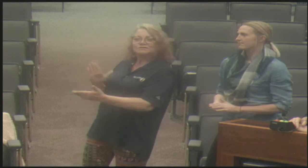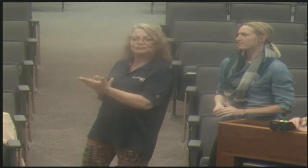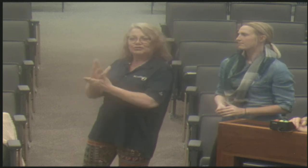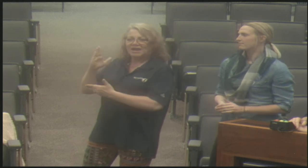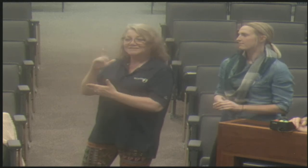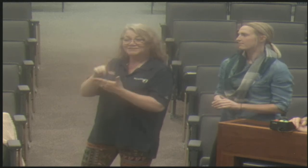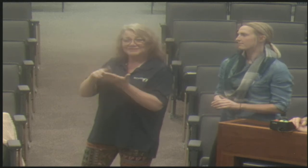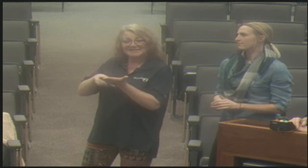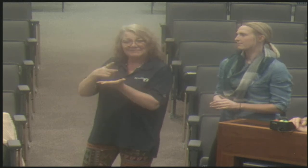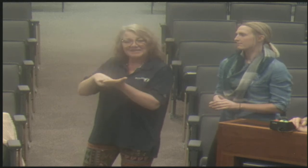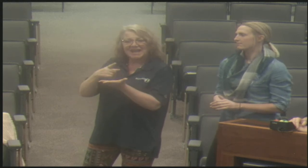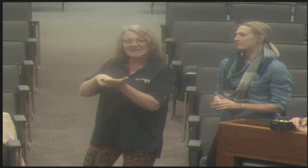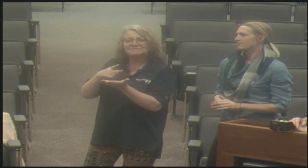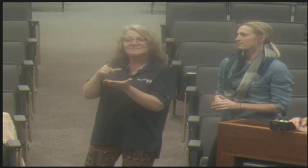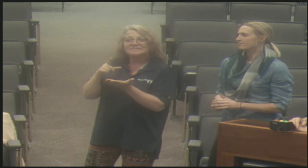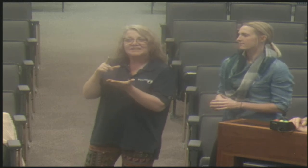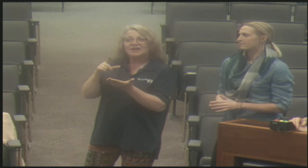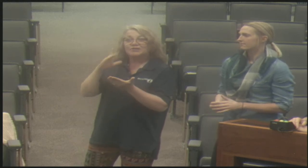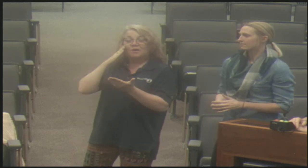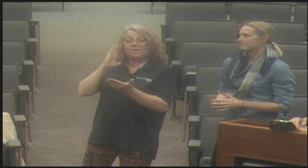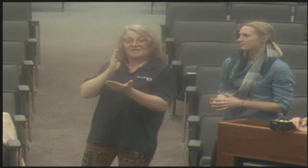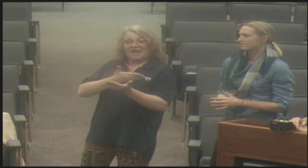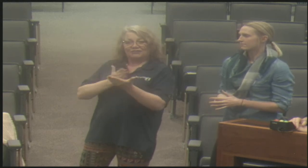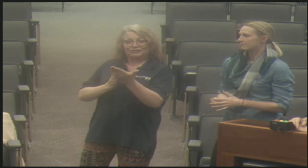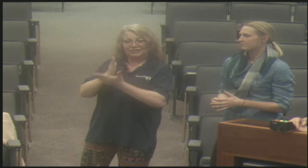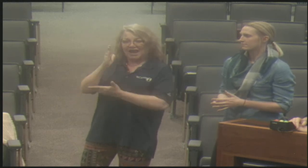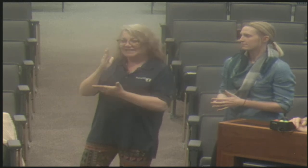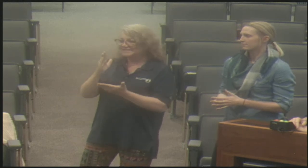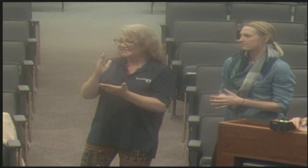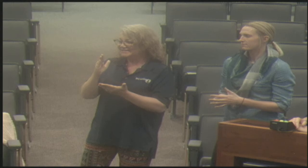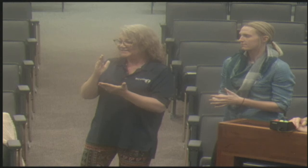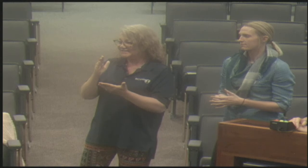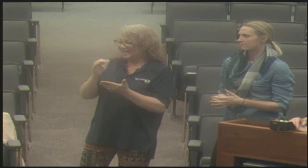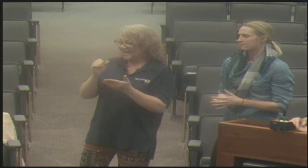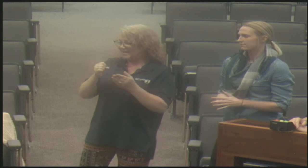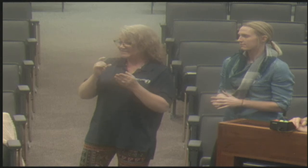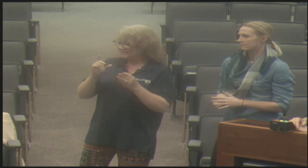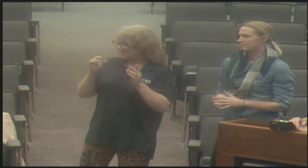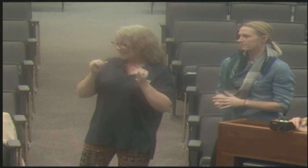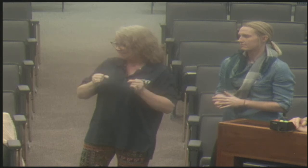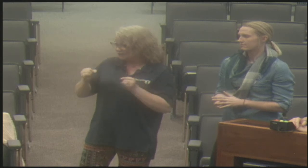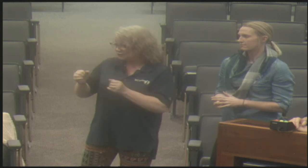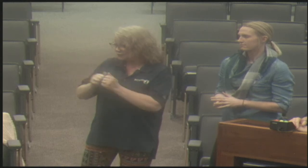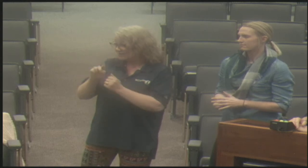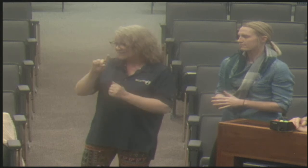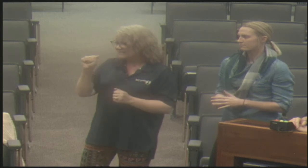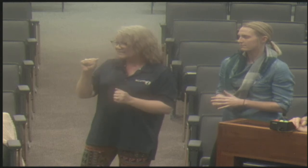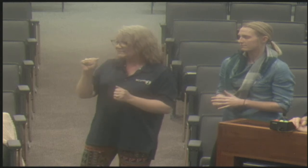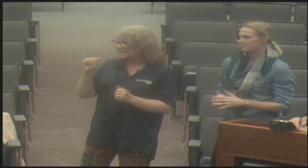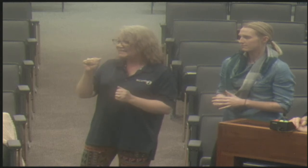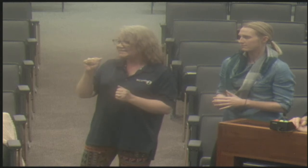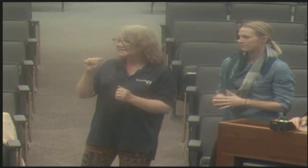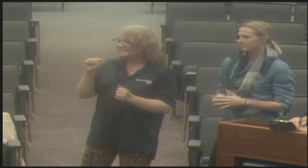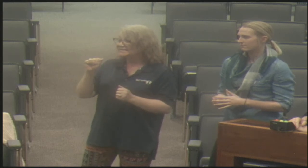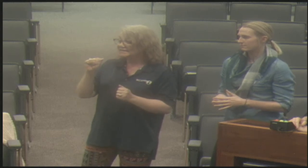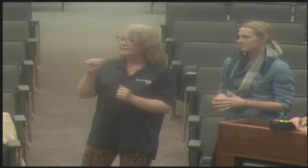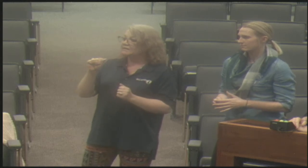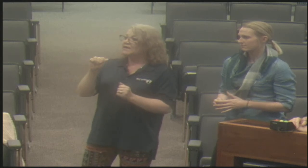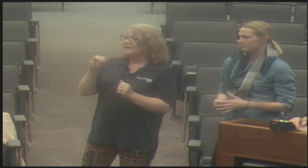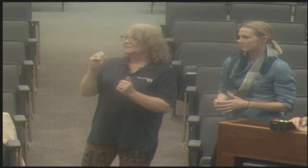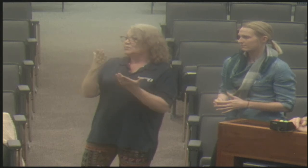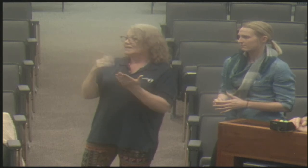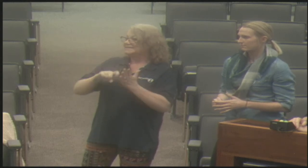continue to come back to that provider, they can speak to their rights and know what their rights are. Oftentimes as individuals with